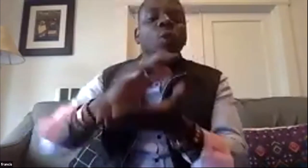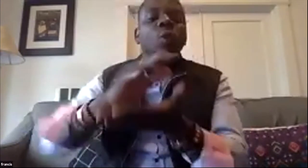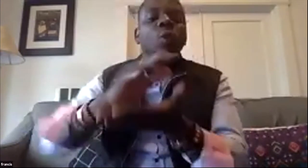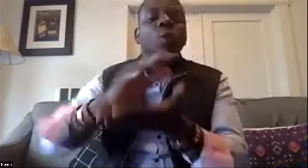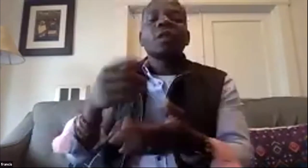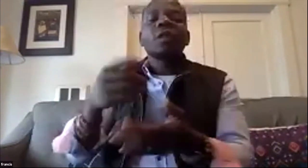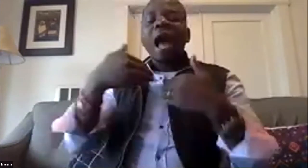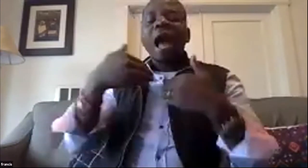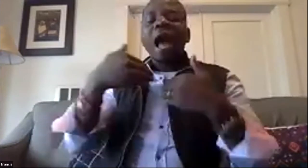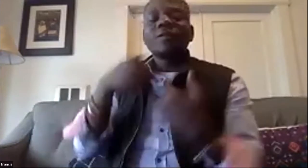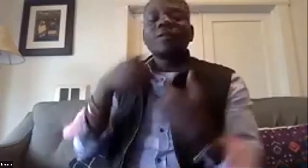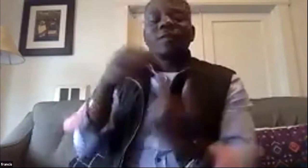also